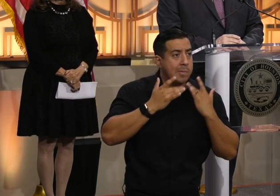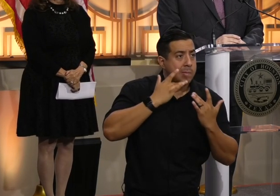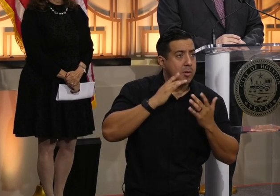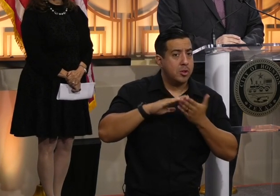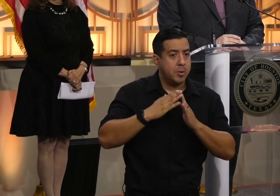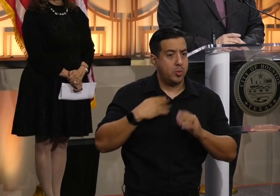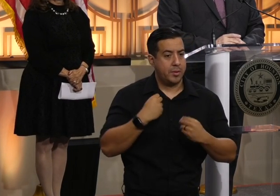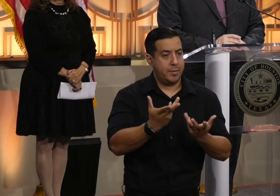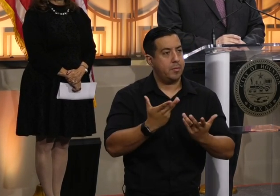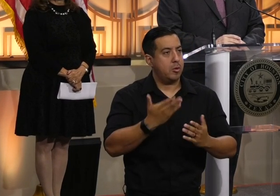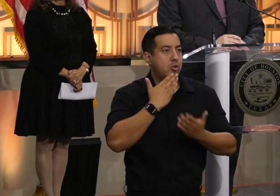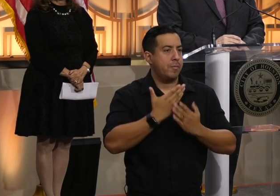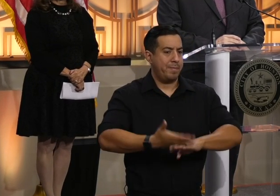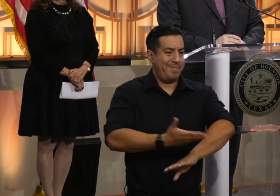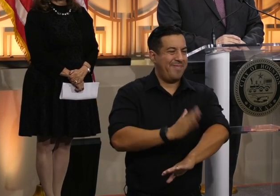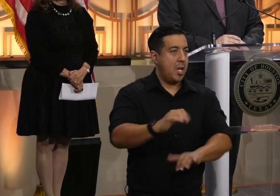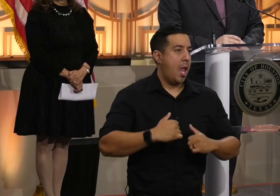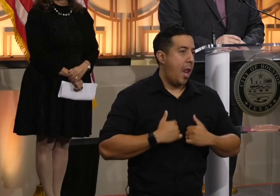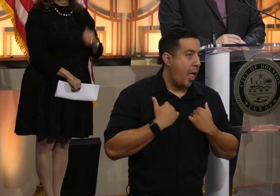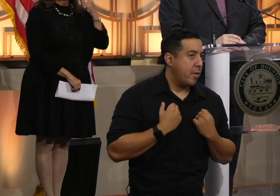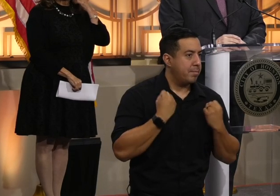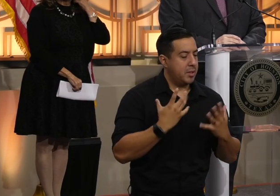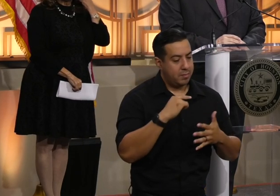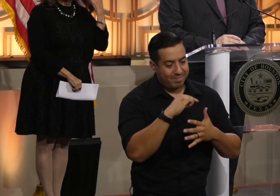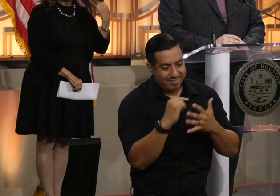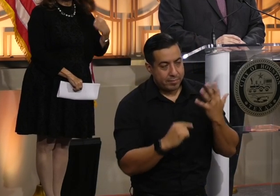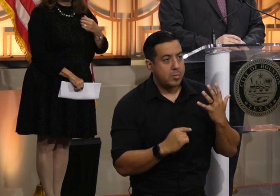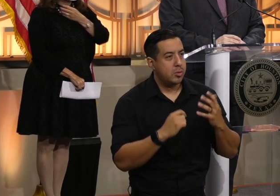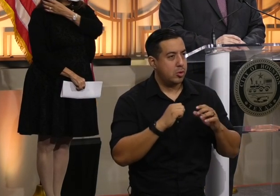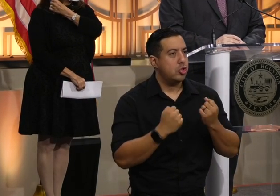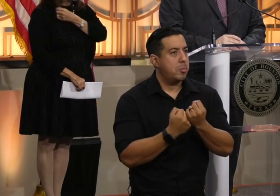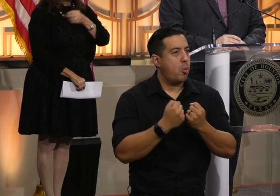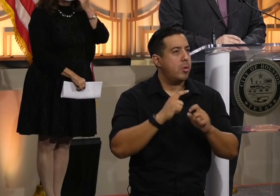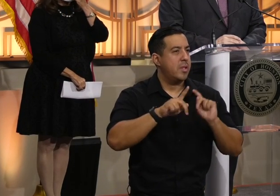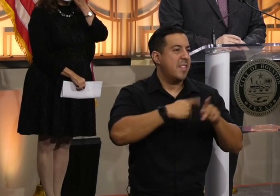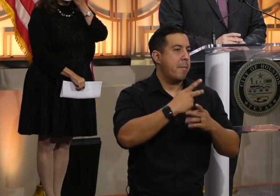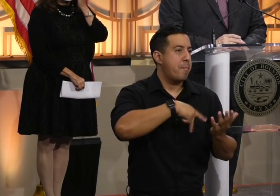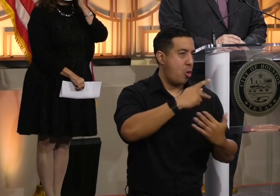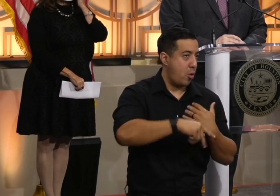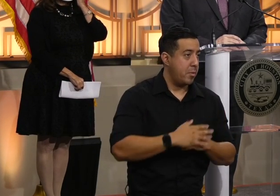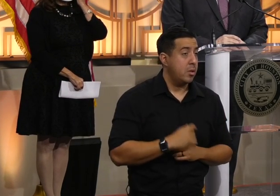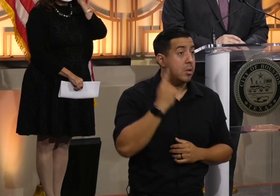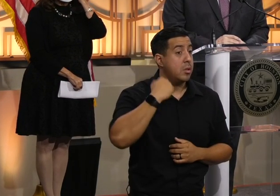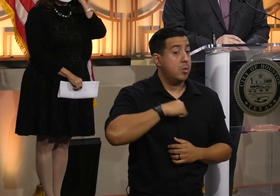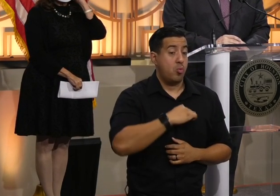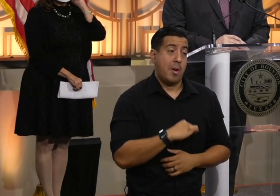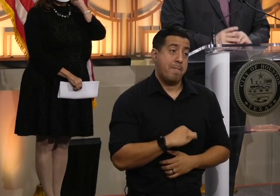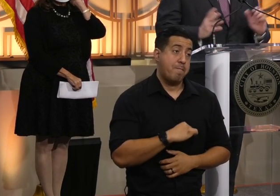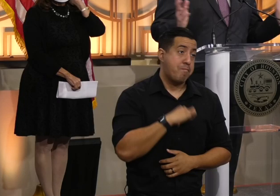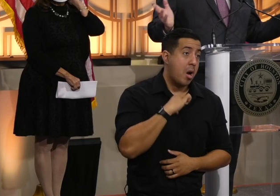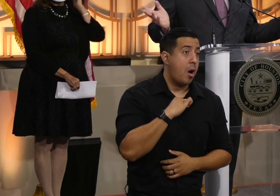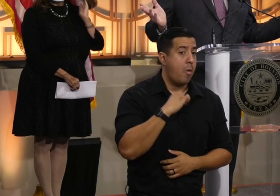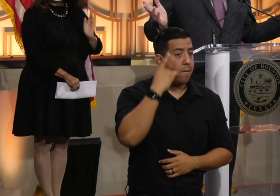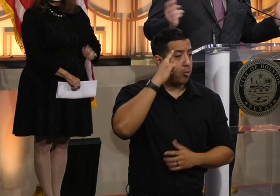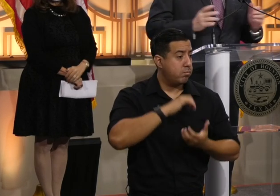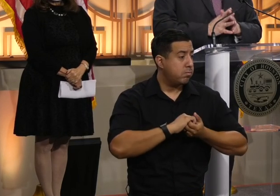-sufficiency and improve their quality of life through a number of comprehensive support and service programs. We're incredibly proud to be part of